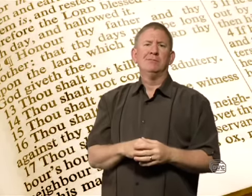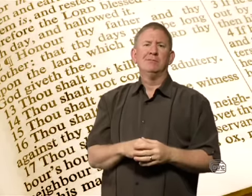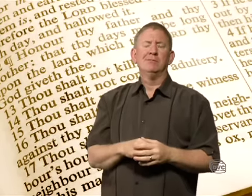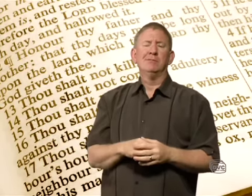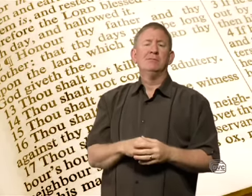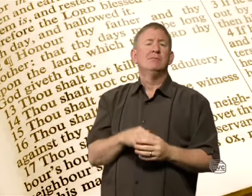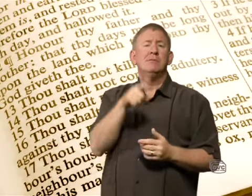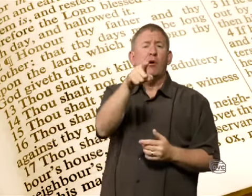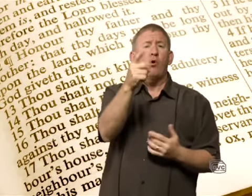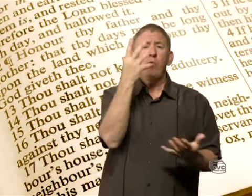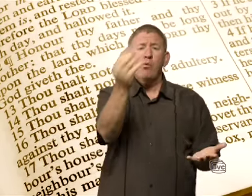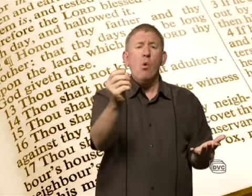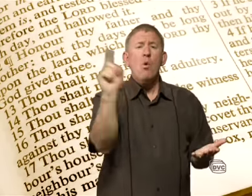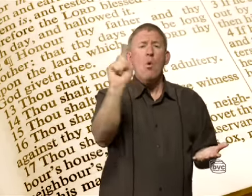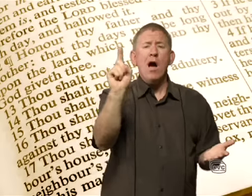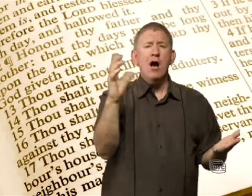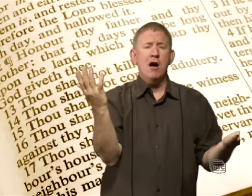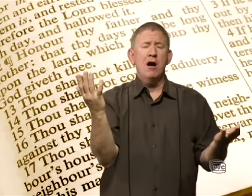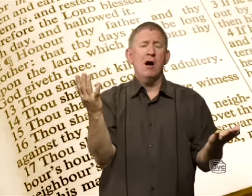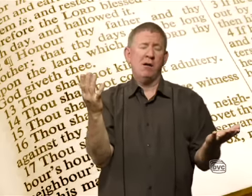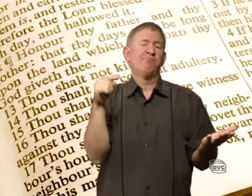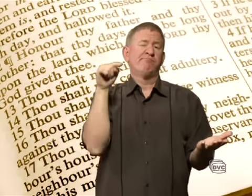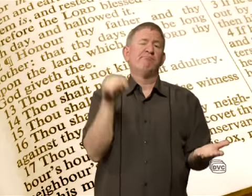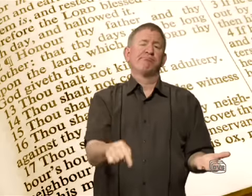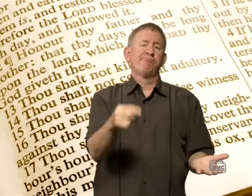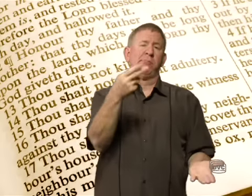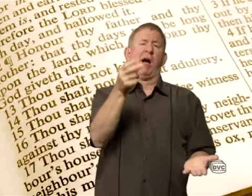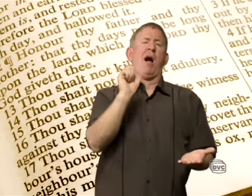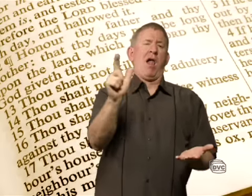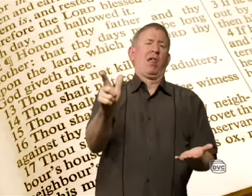So then, where would you go? You'd go down to hell.